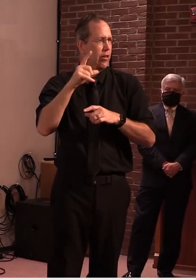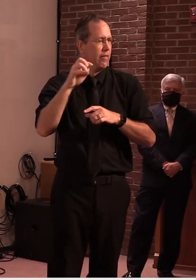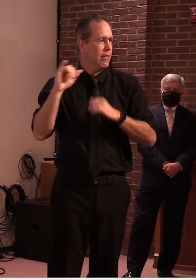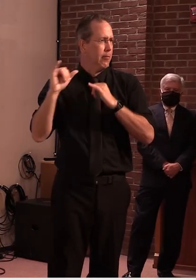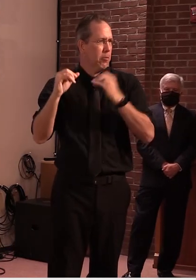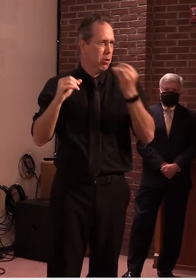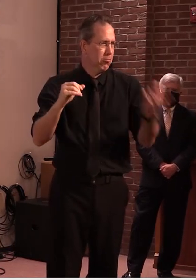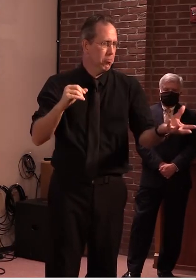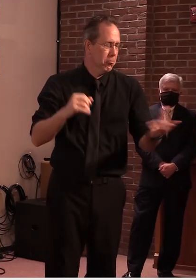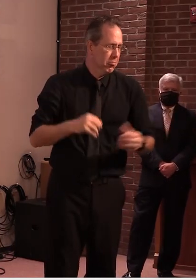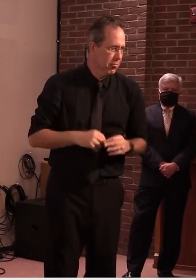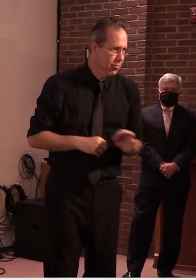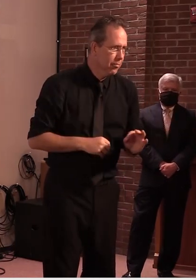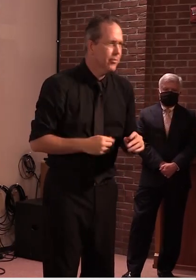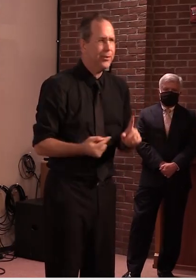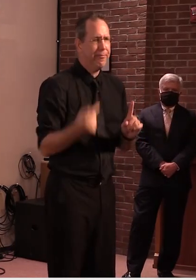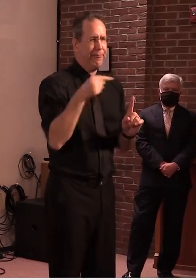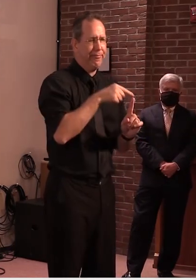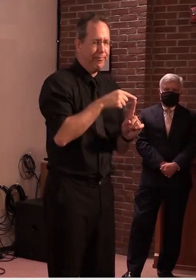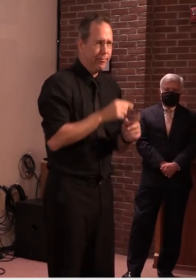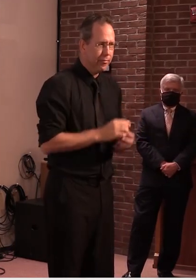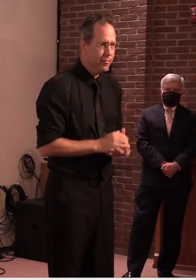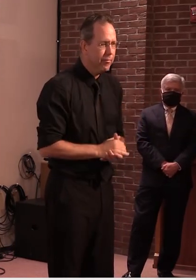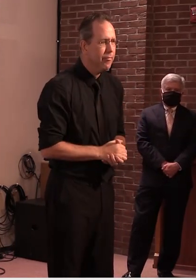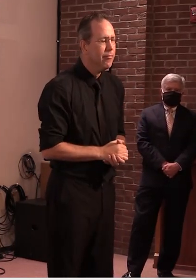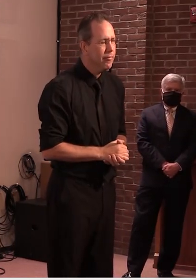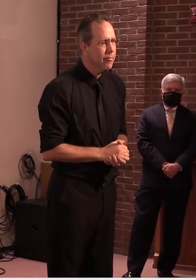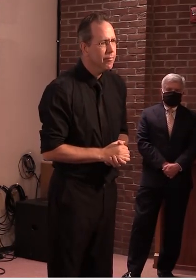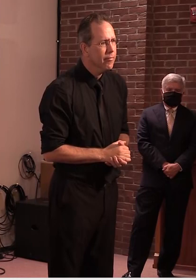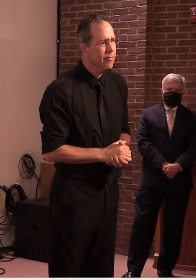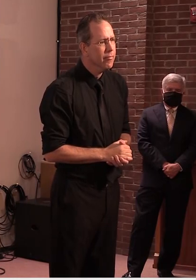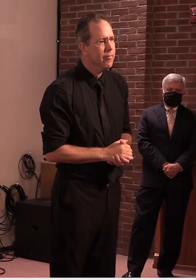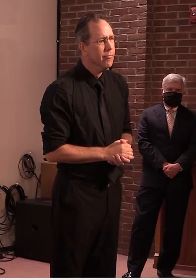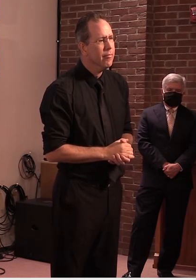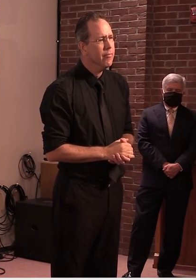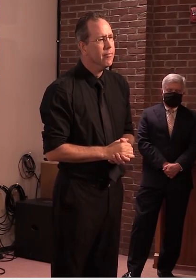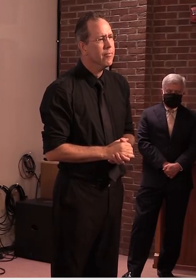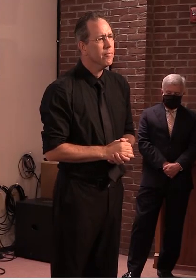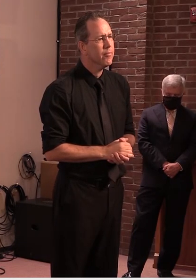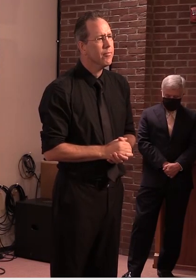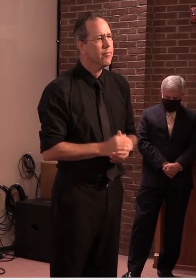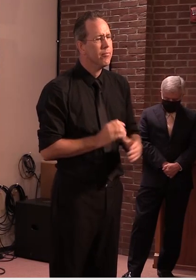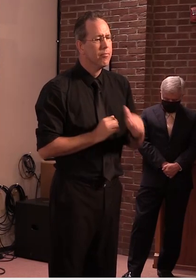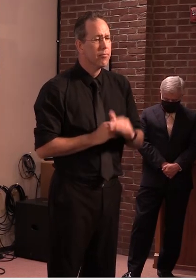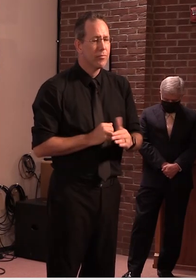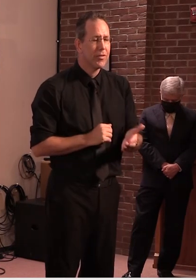great very good thank you very much all right avery wcax